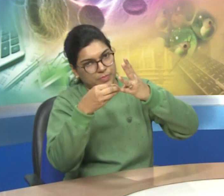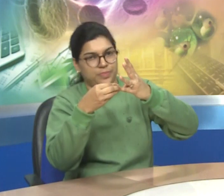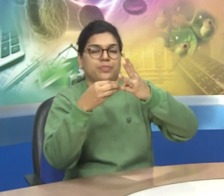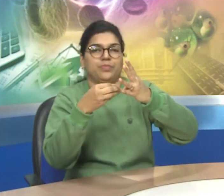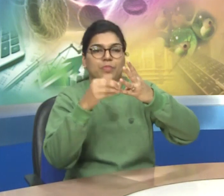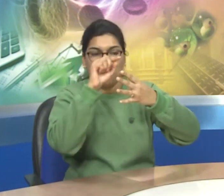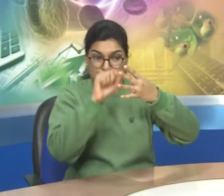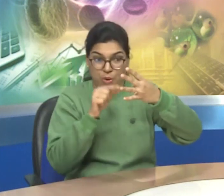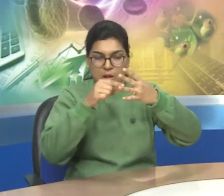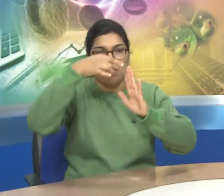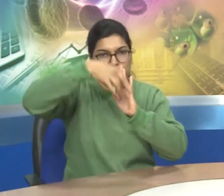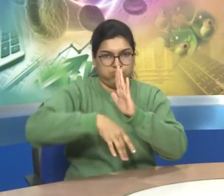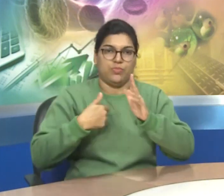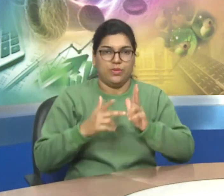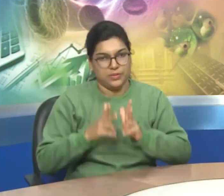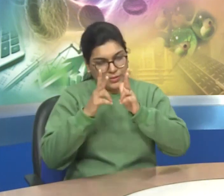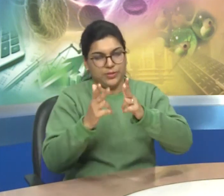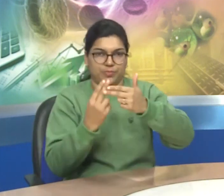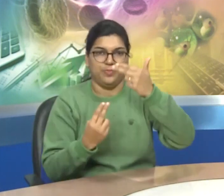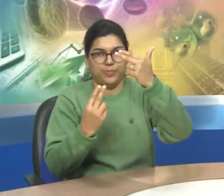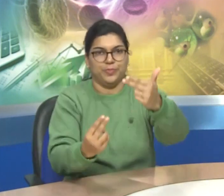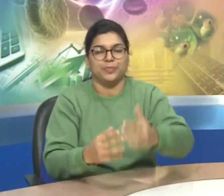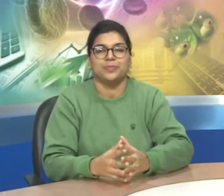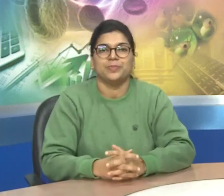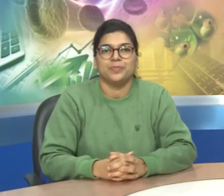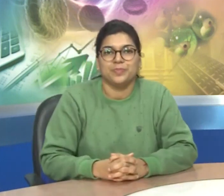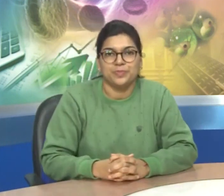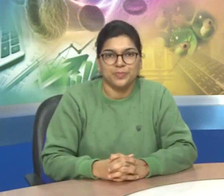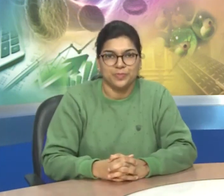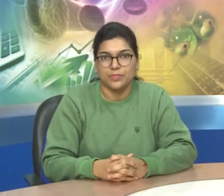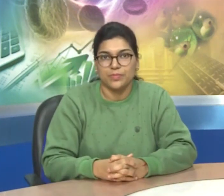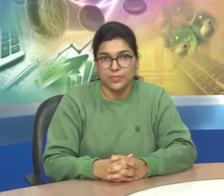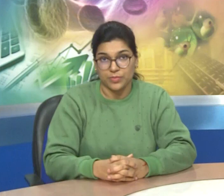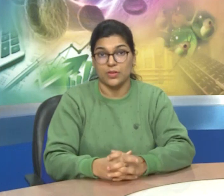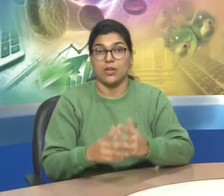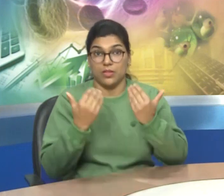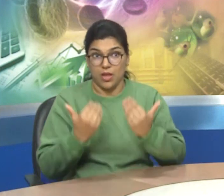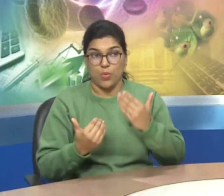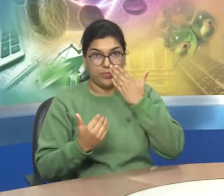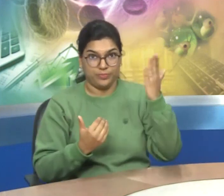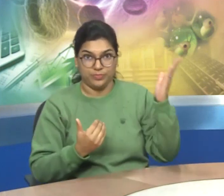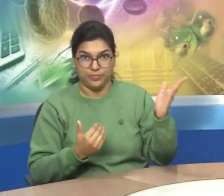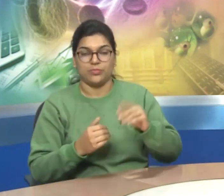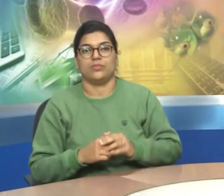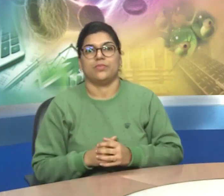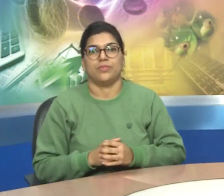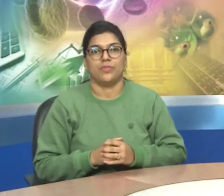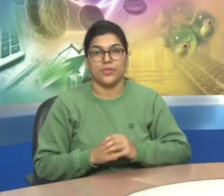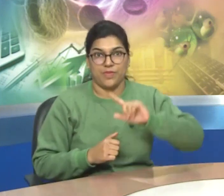now you can see